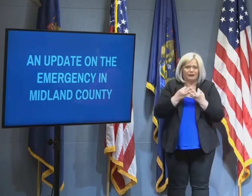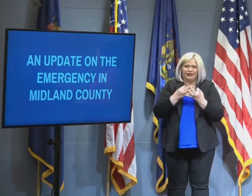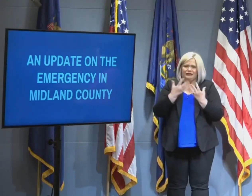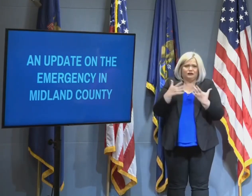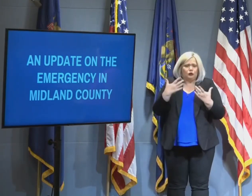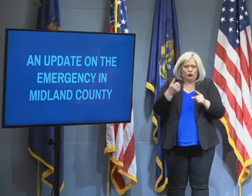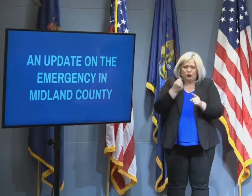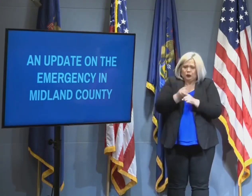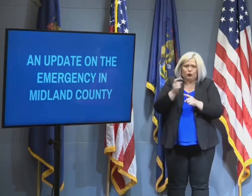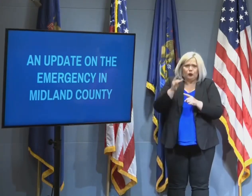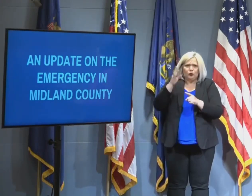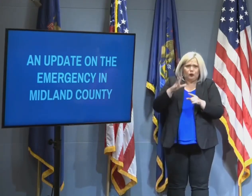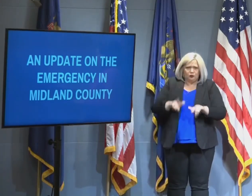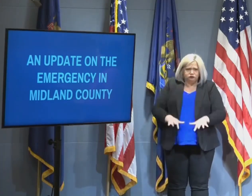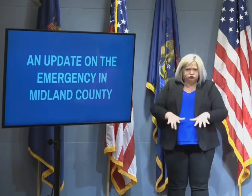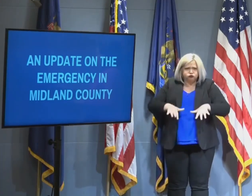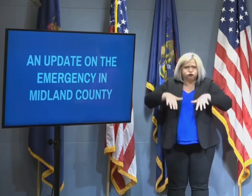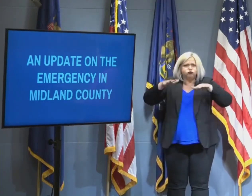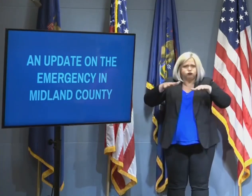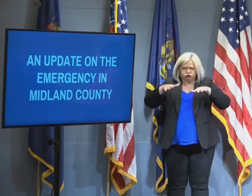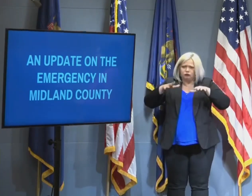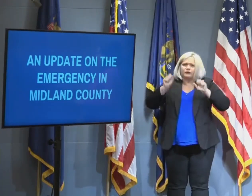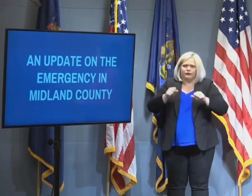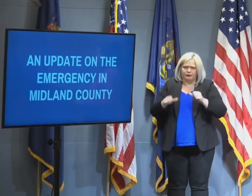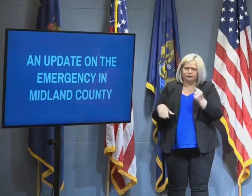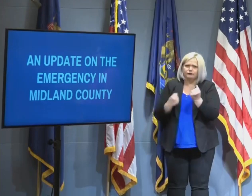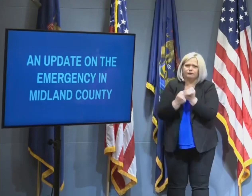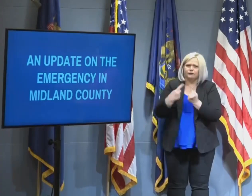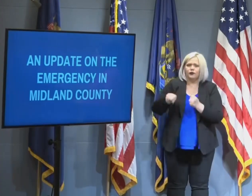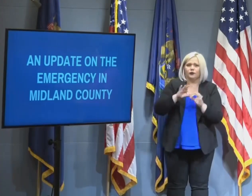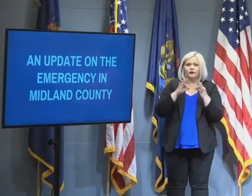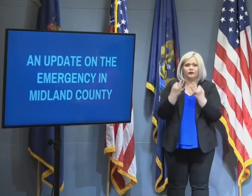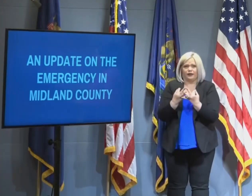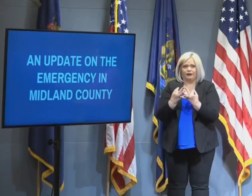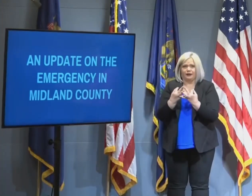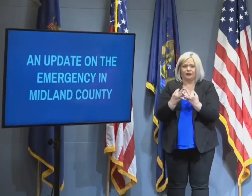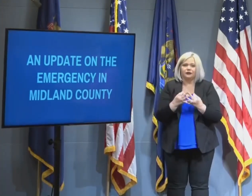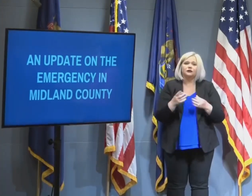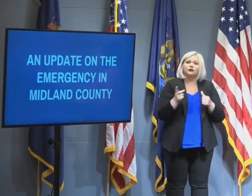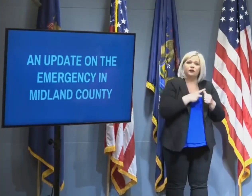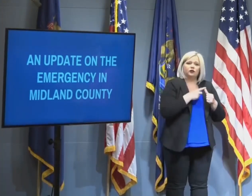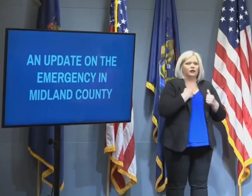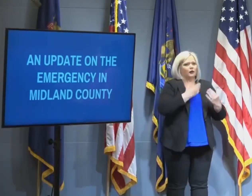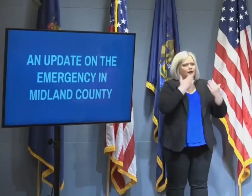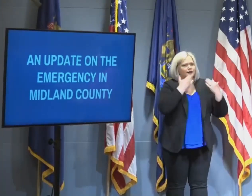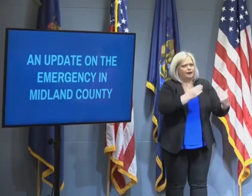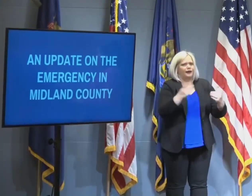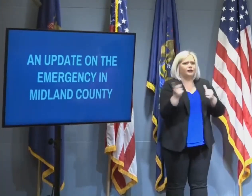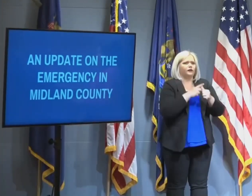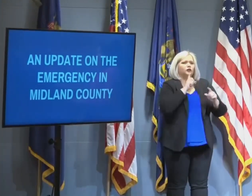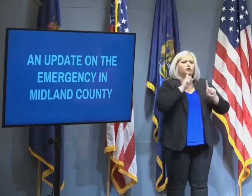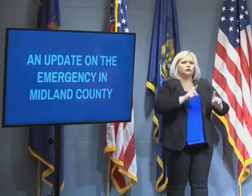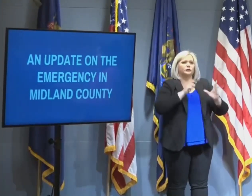flooding have the support that they need. I want to start by thanking our first responders who